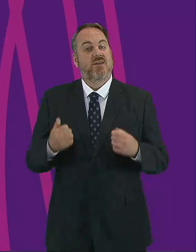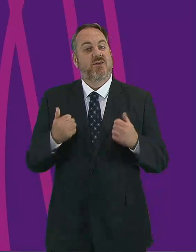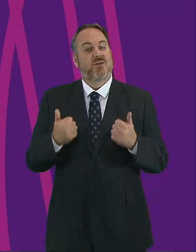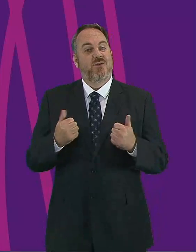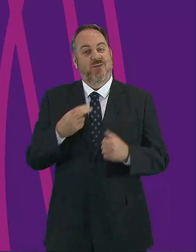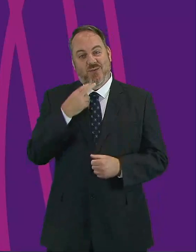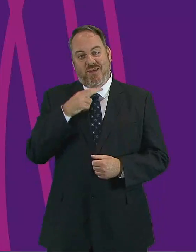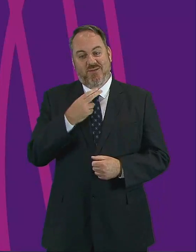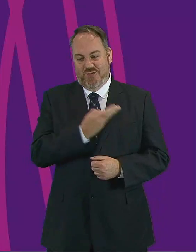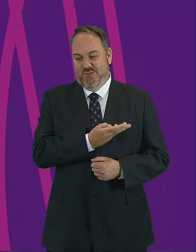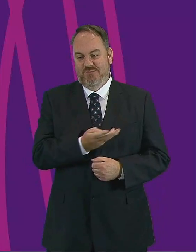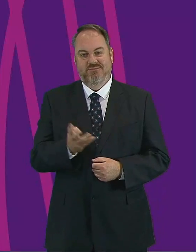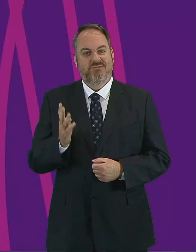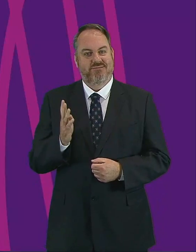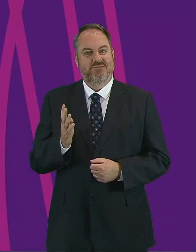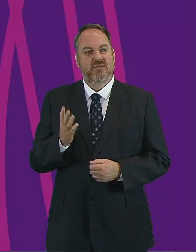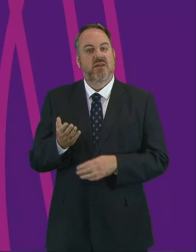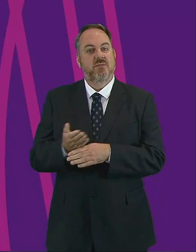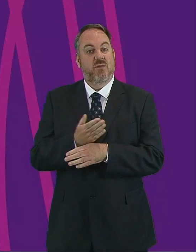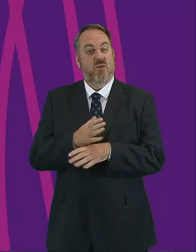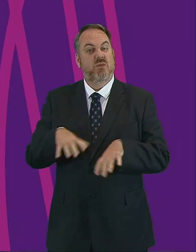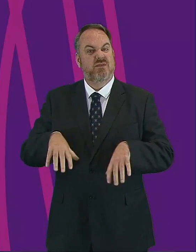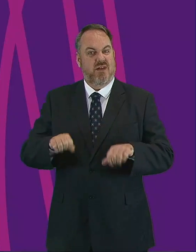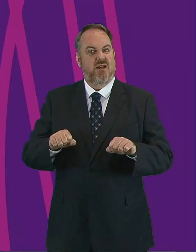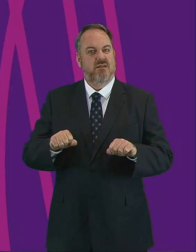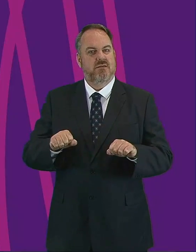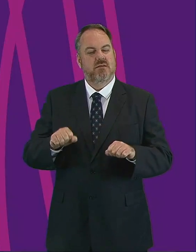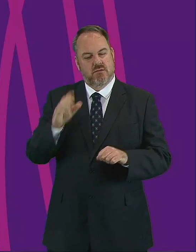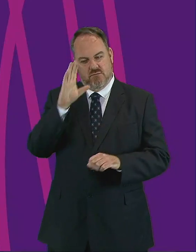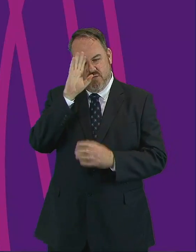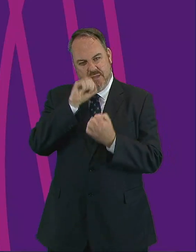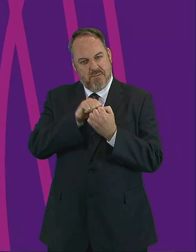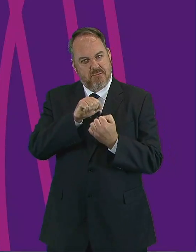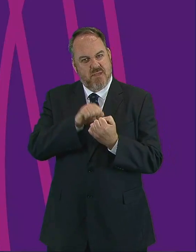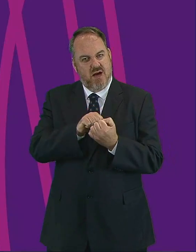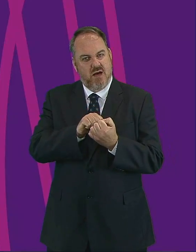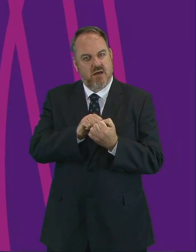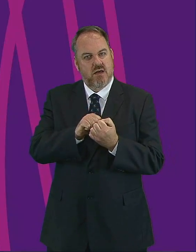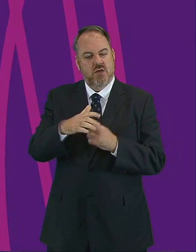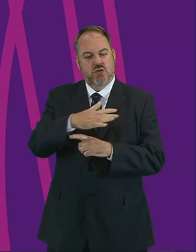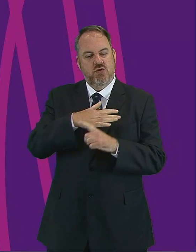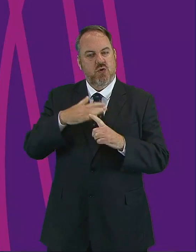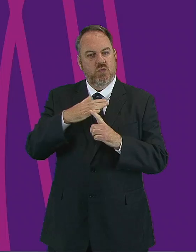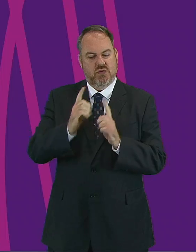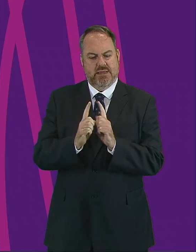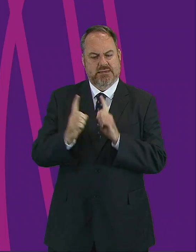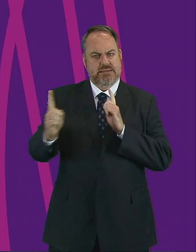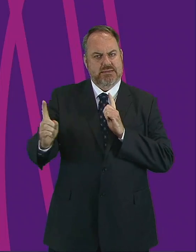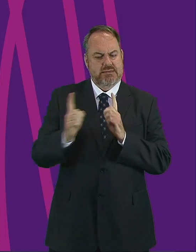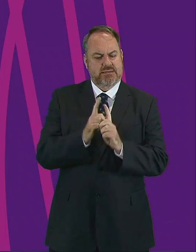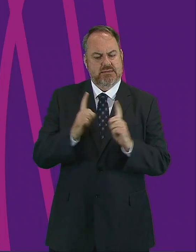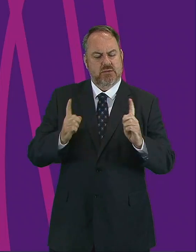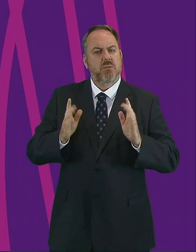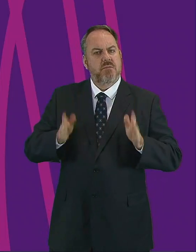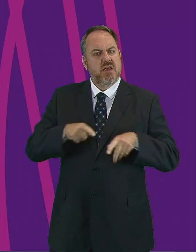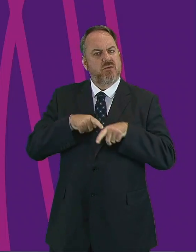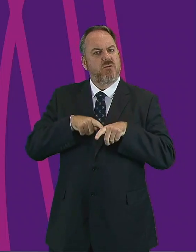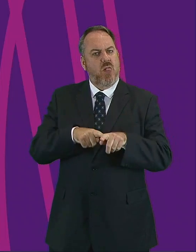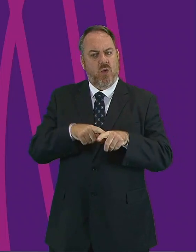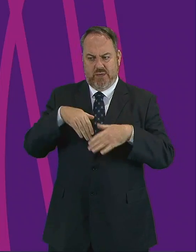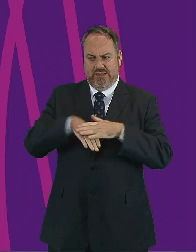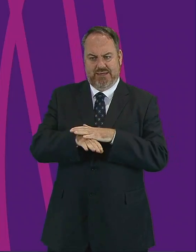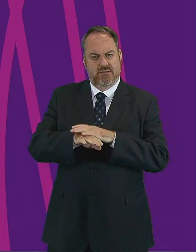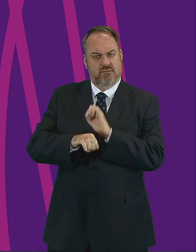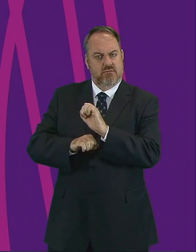Colleagues, before I begin, just to remind members, as always, that social distancing measures are in place throughout the building and in the chamber,